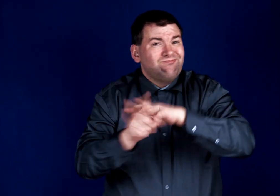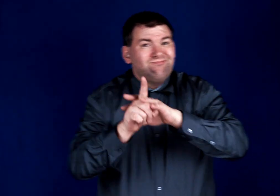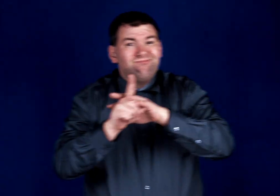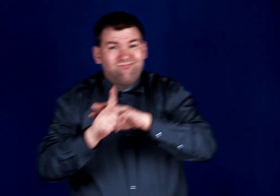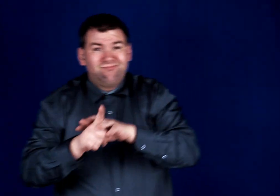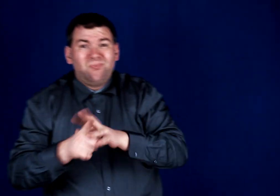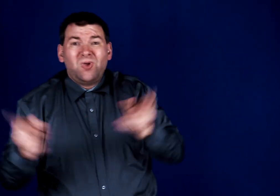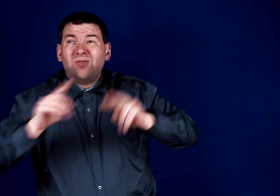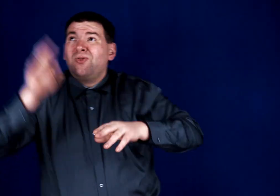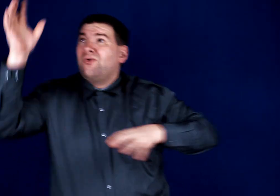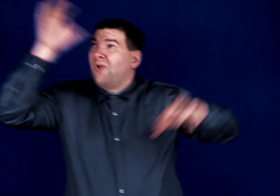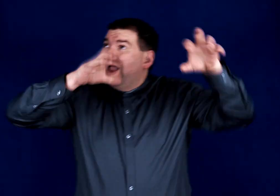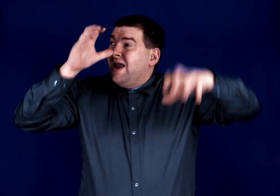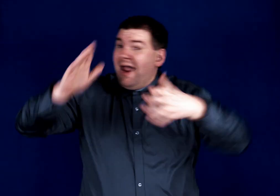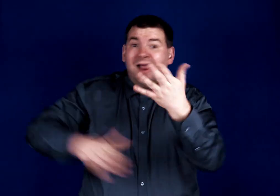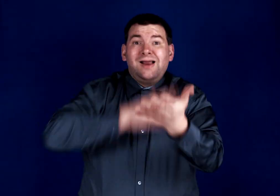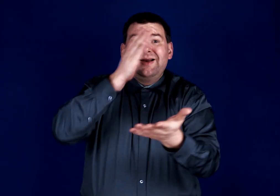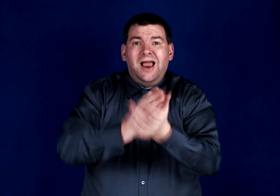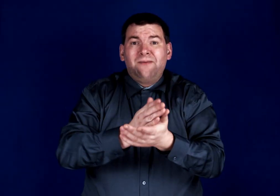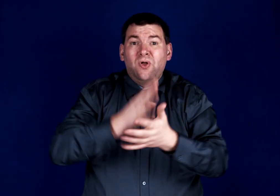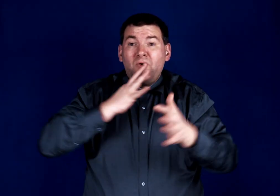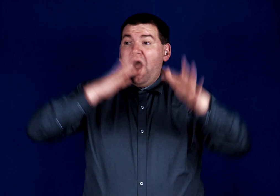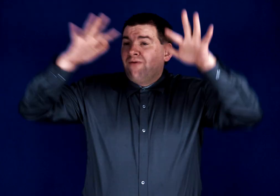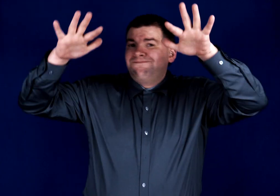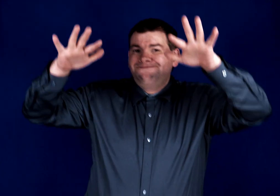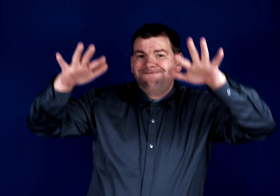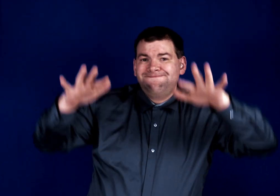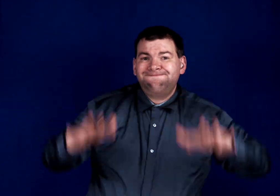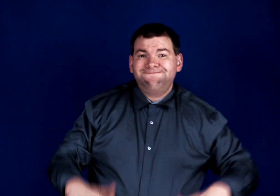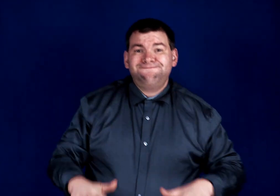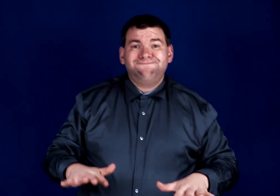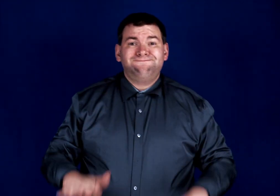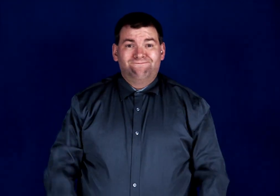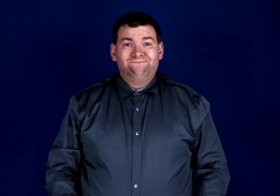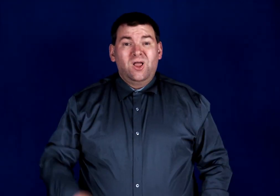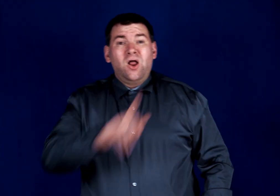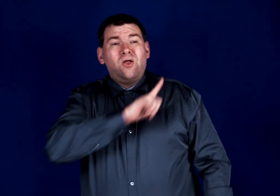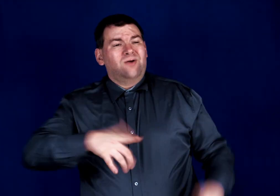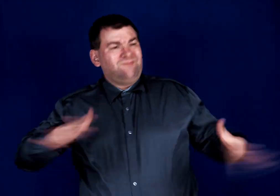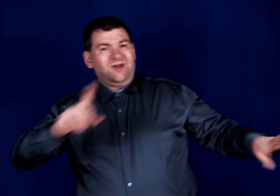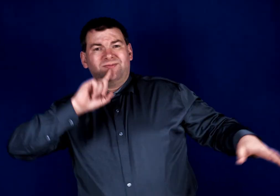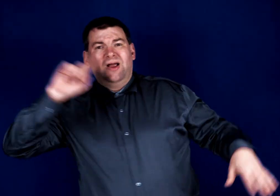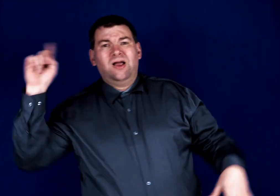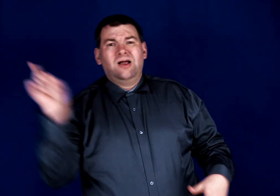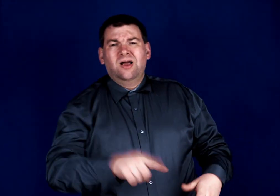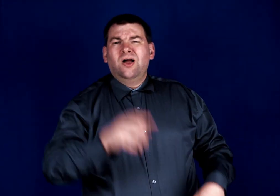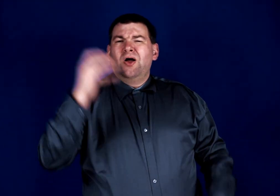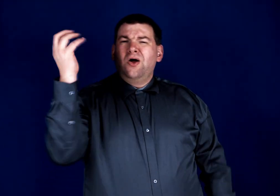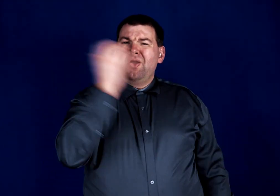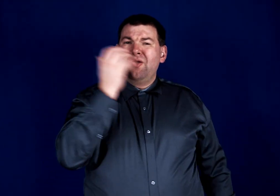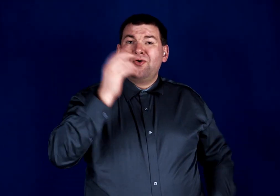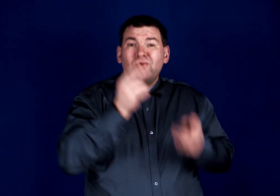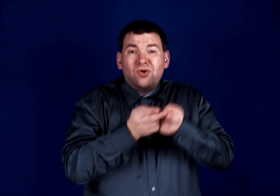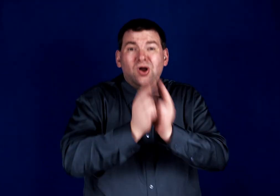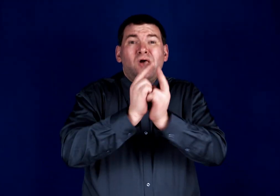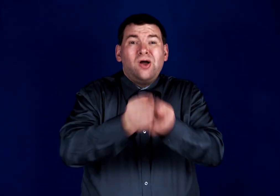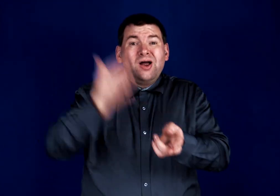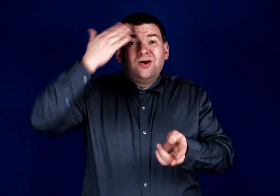When the raindrops stopped, and the floods receded, What the Lord commanded, Noah had to do.